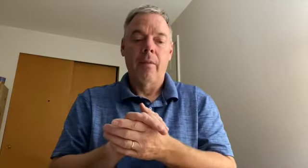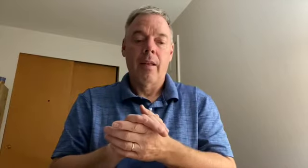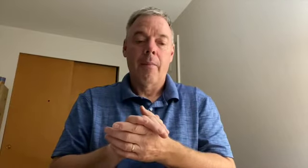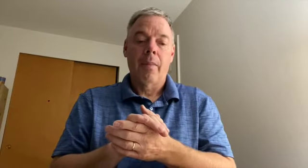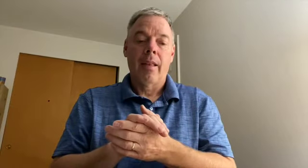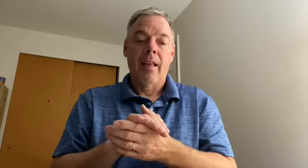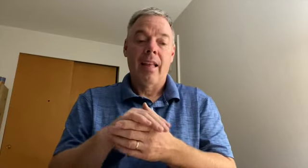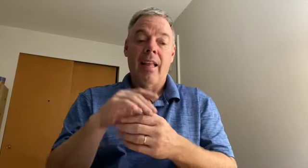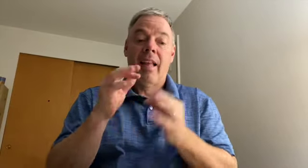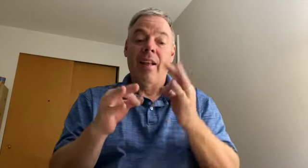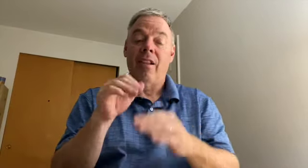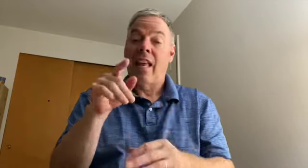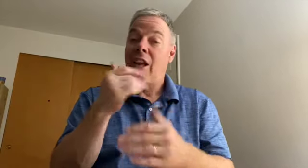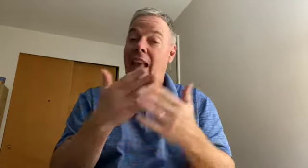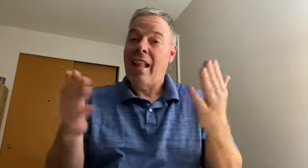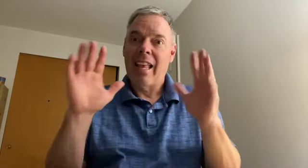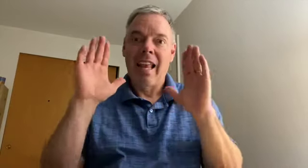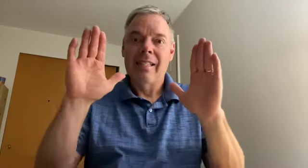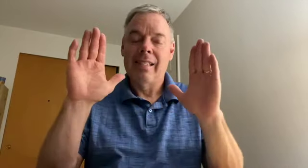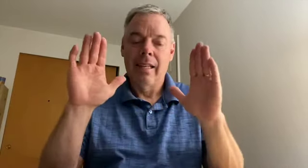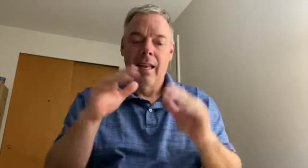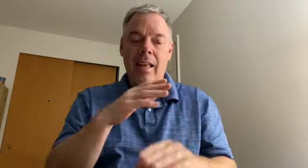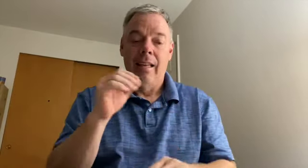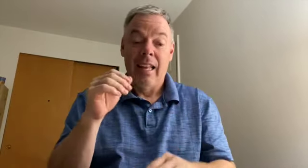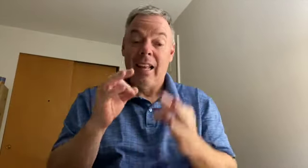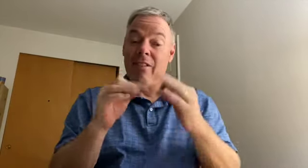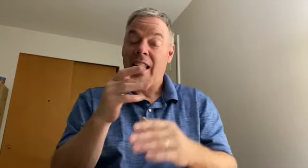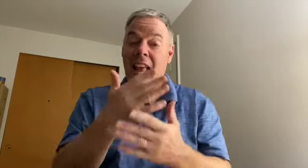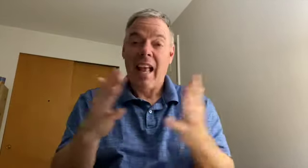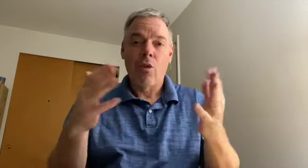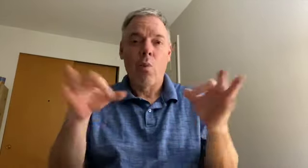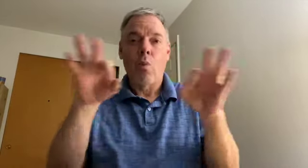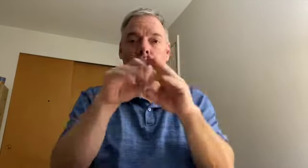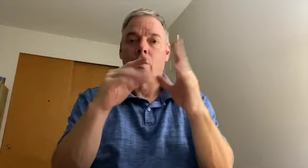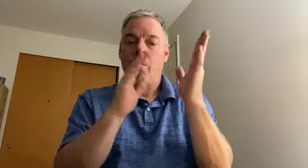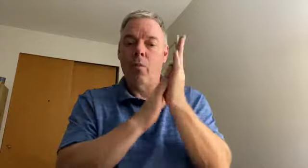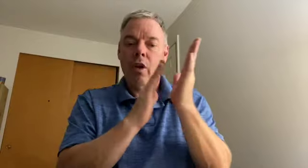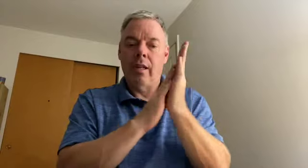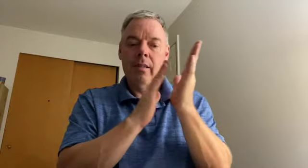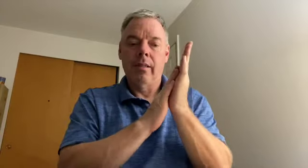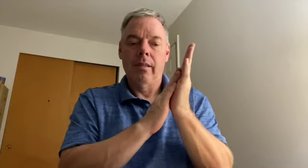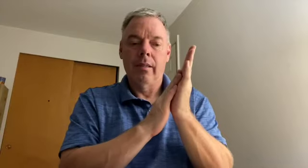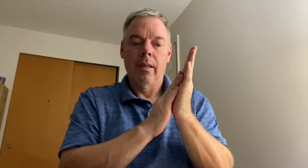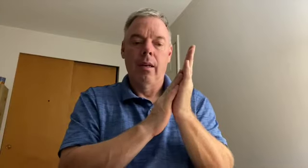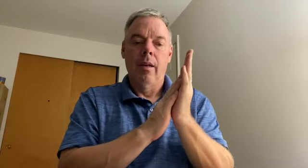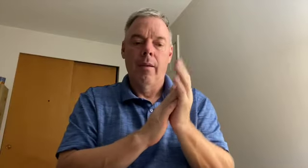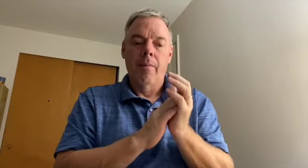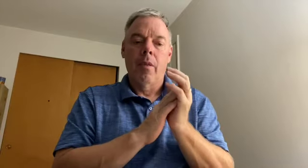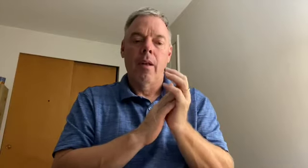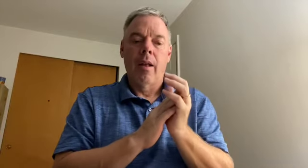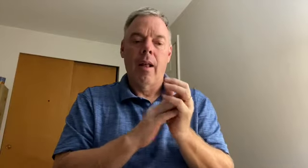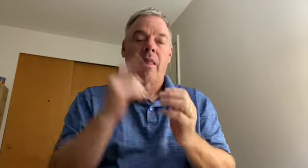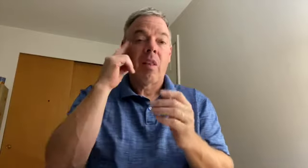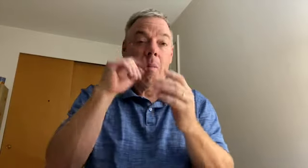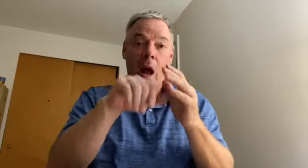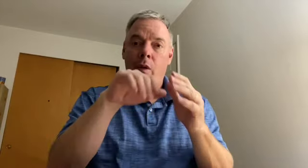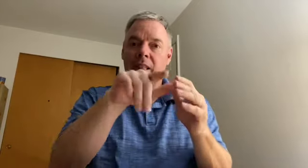if there is any excellence and if there is anything worth of praise think about these